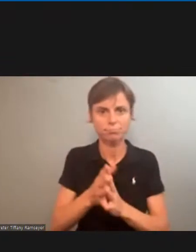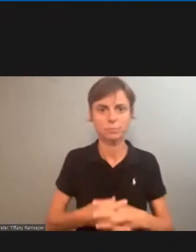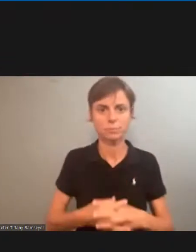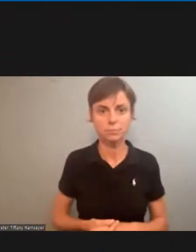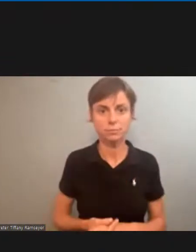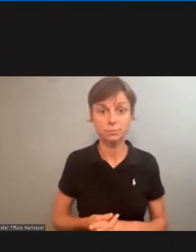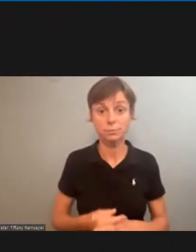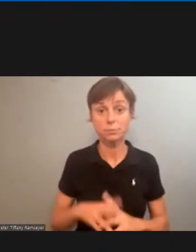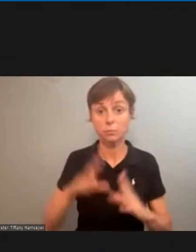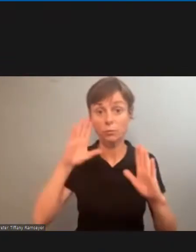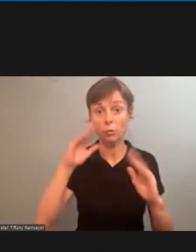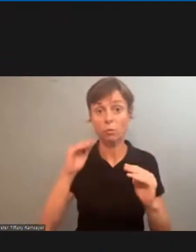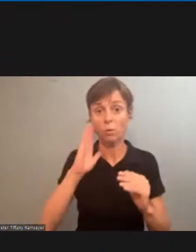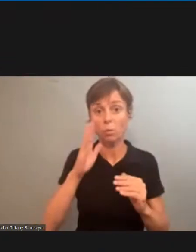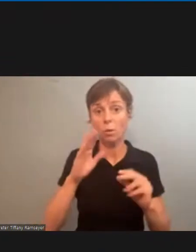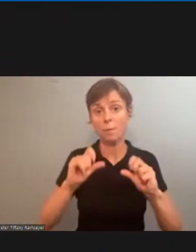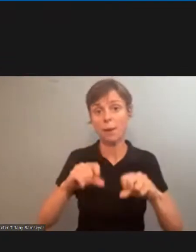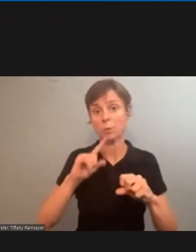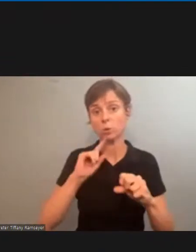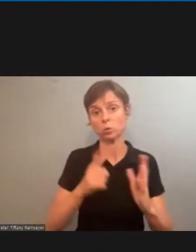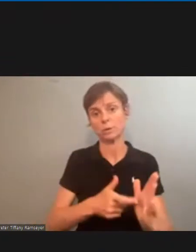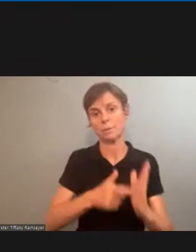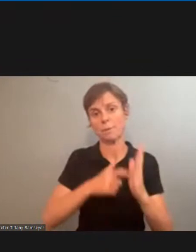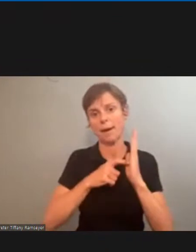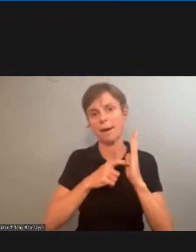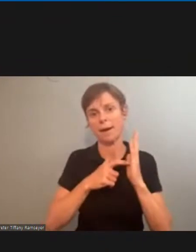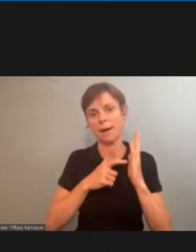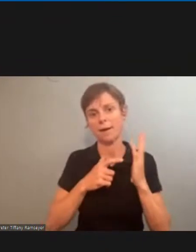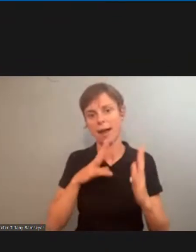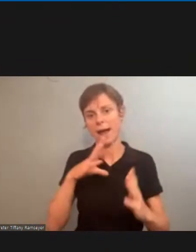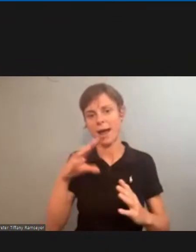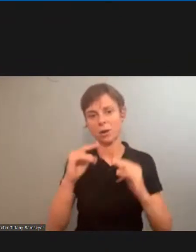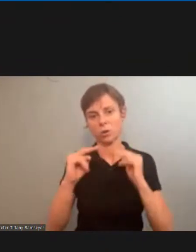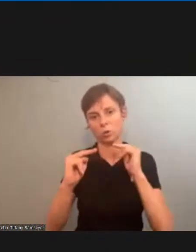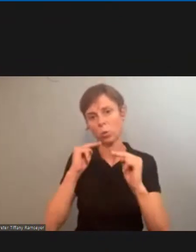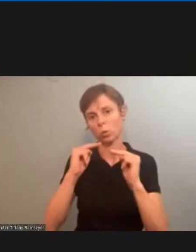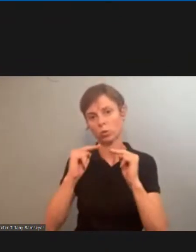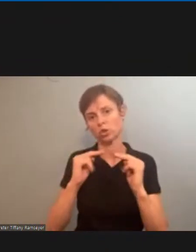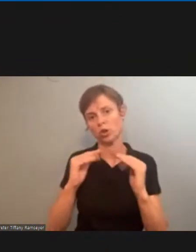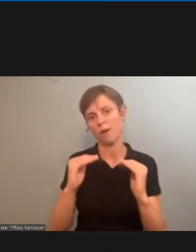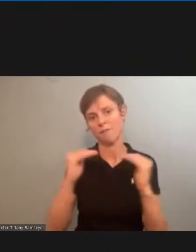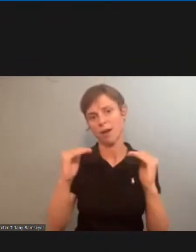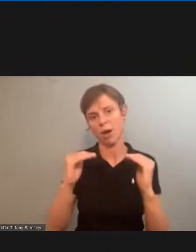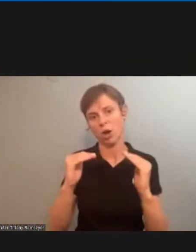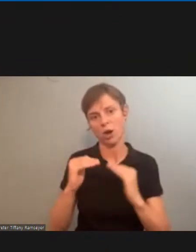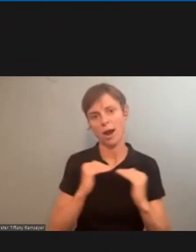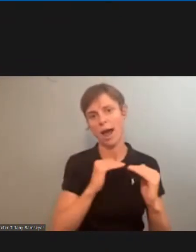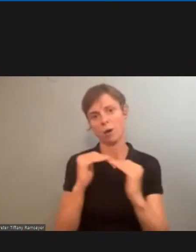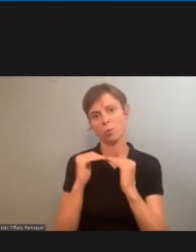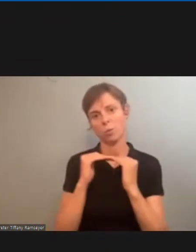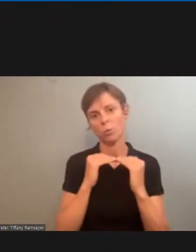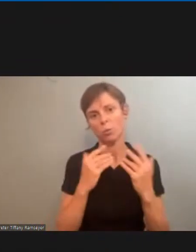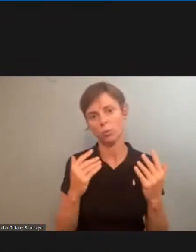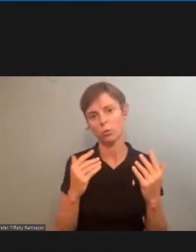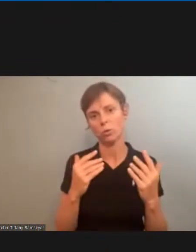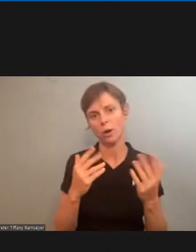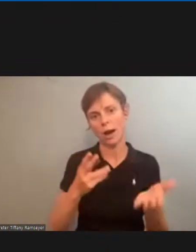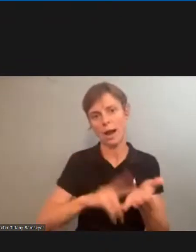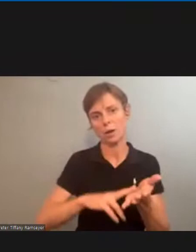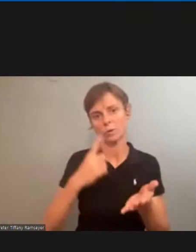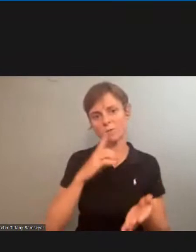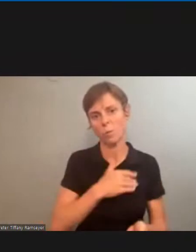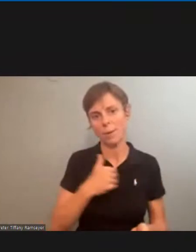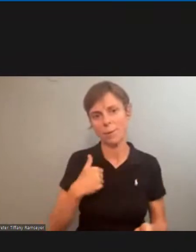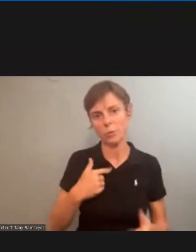we'll be able to demand and to negotiate a fair and equitable contract for our